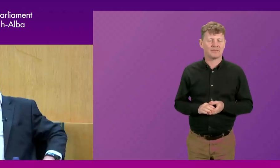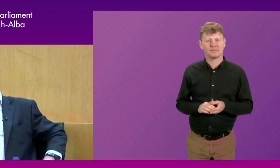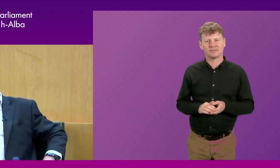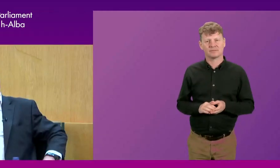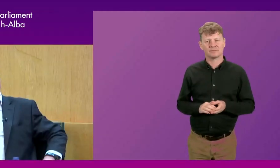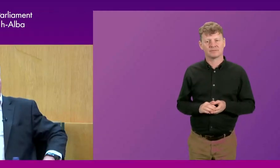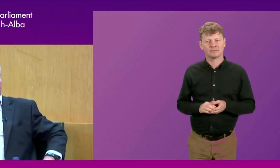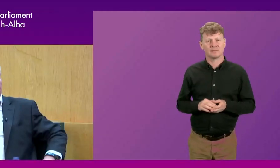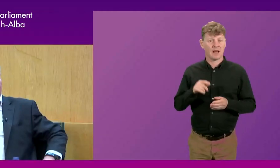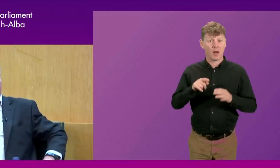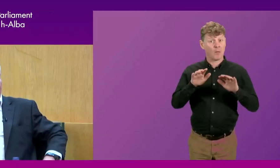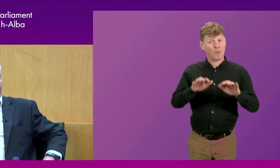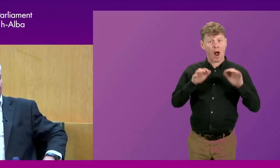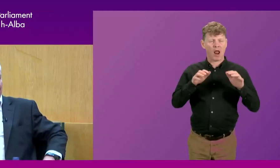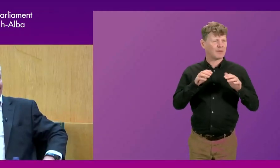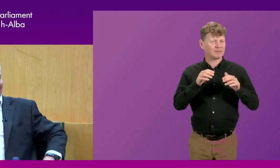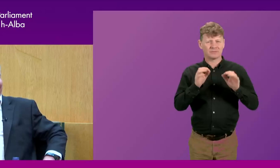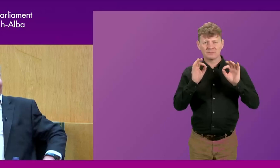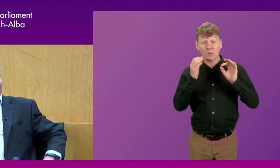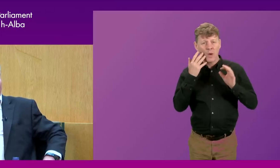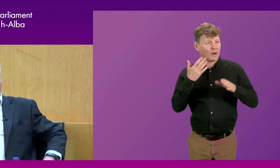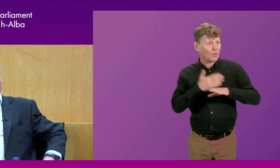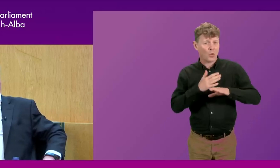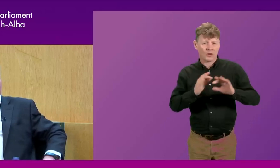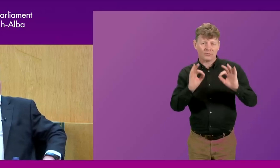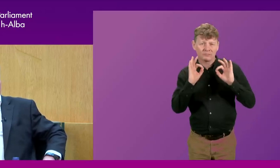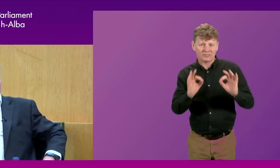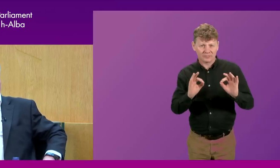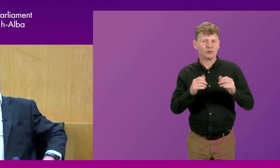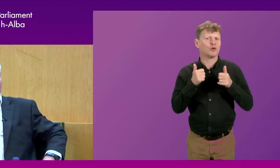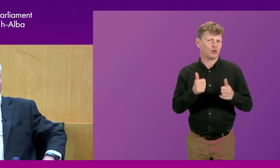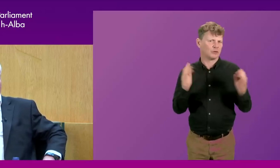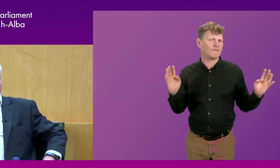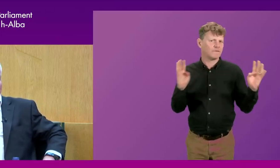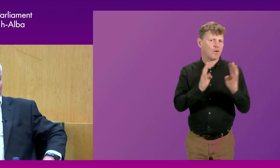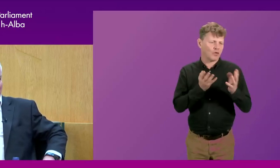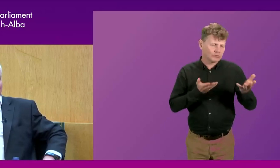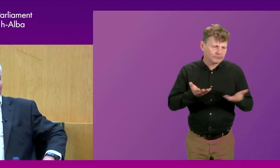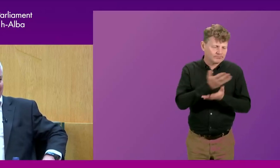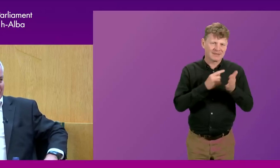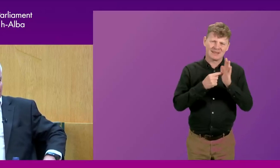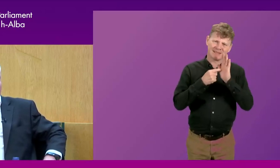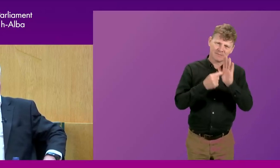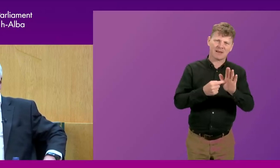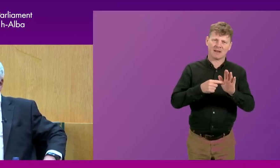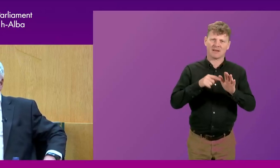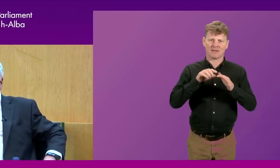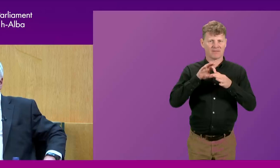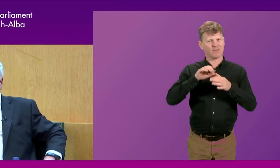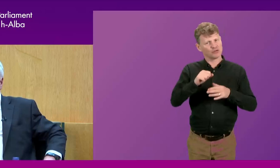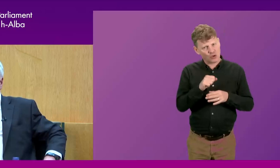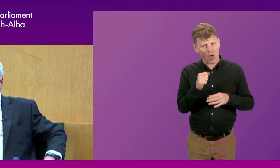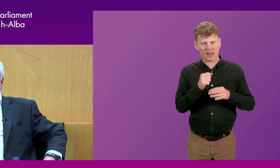At its best, the Parliament definitely has been that forum to speak for Scotland and to legislate for Scotland. It's its main